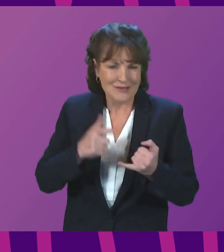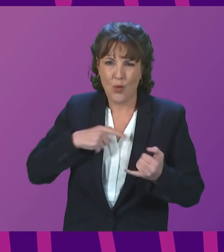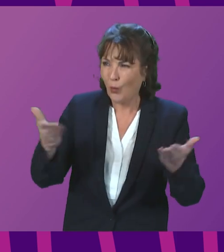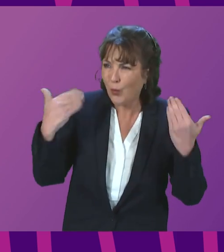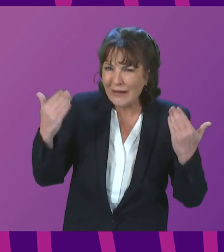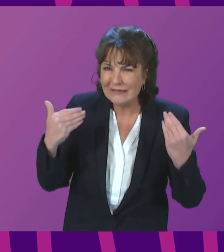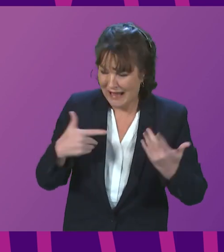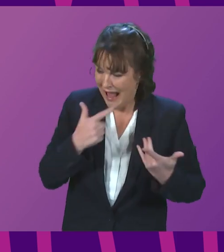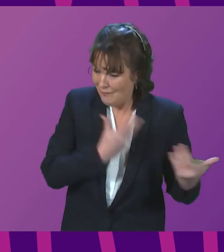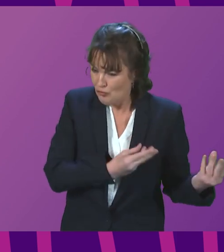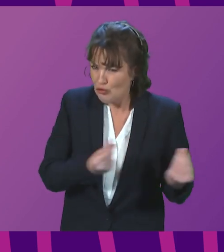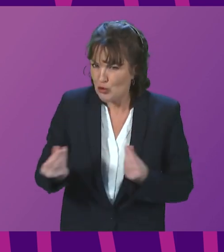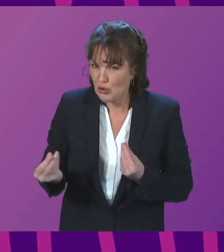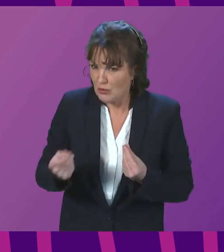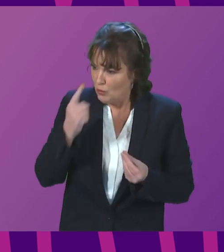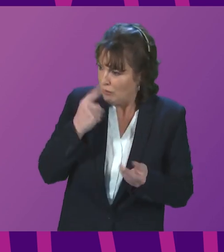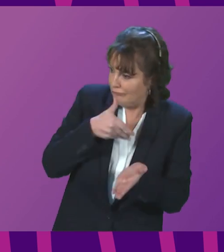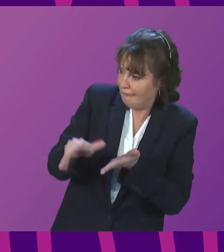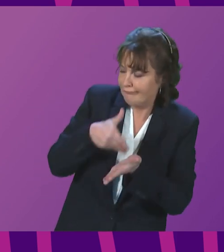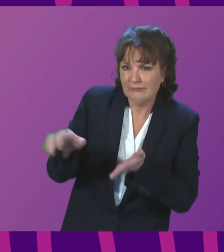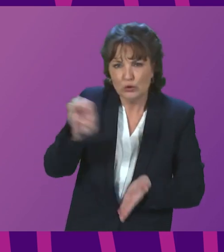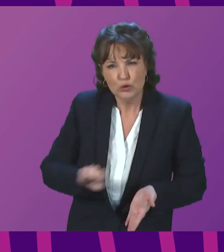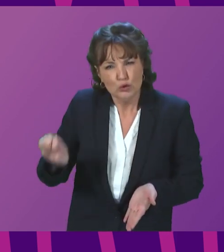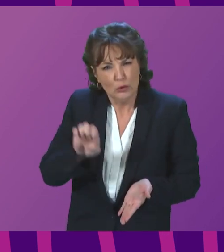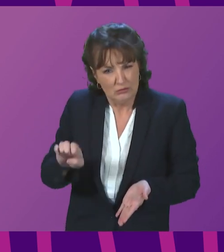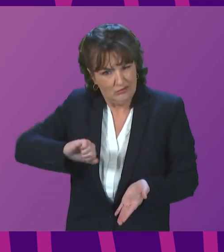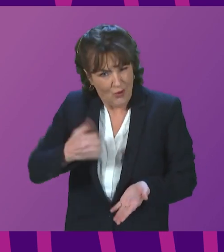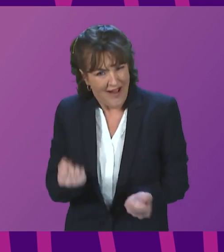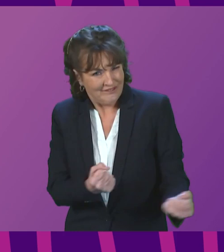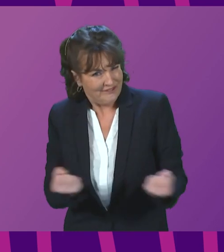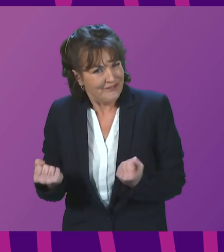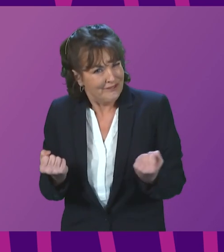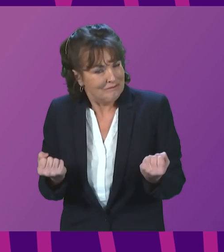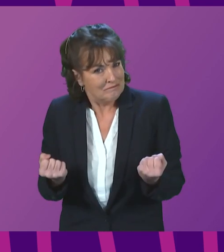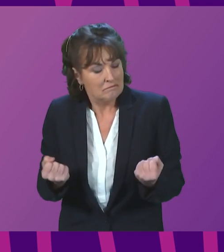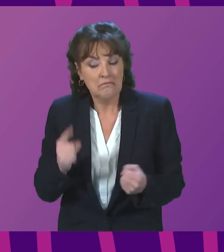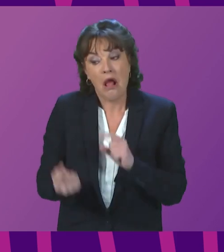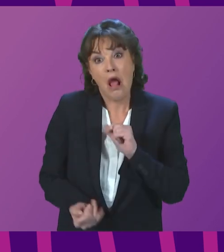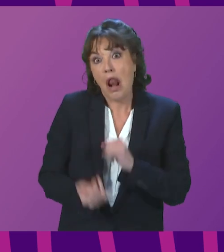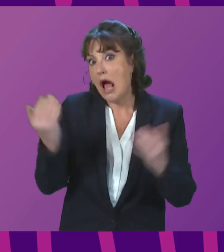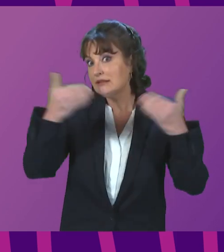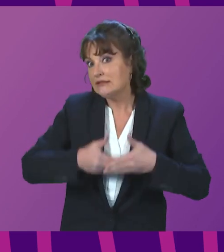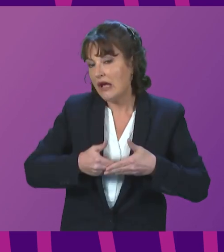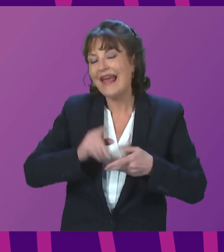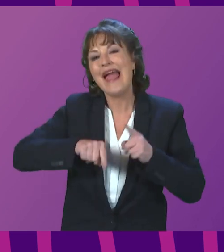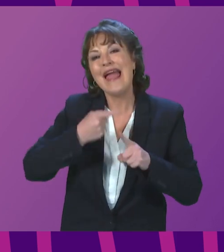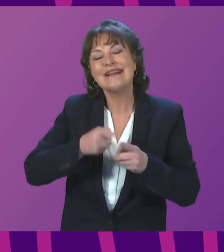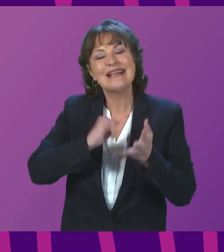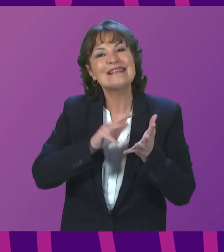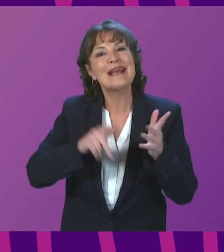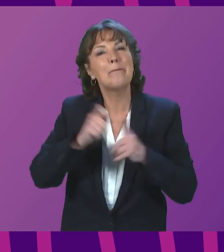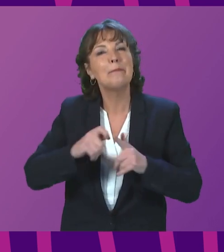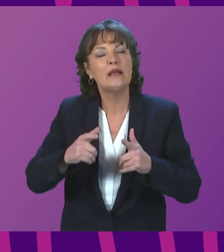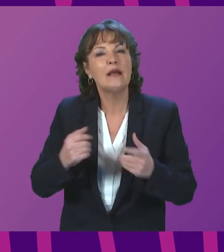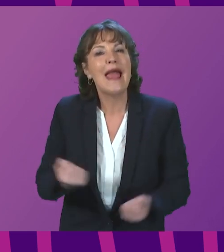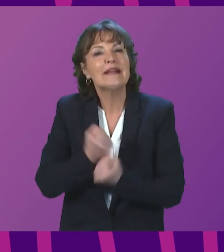countries to reduce Europe's dependence on Russian gas. Last night, the former SNP Energy Minister said, and I